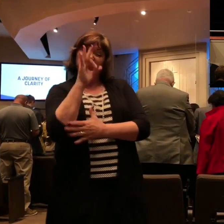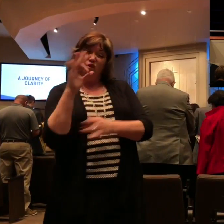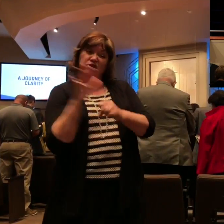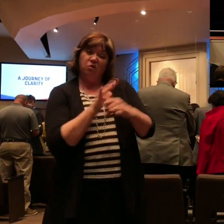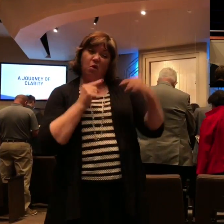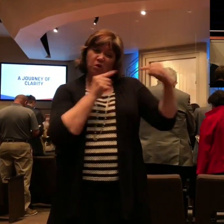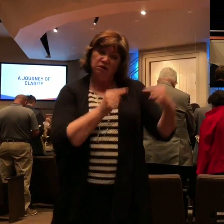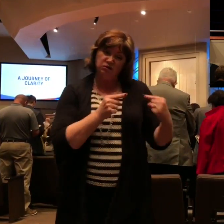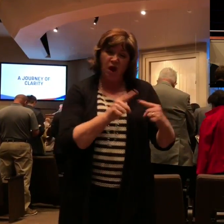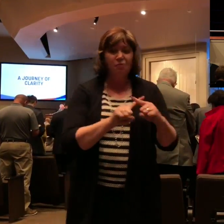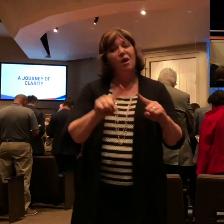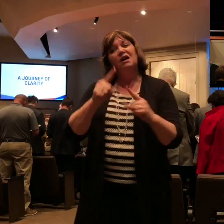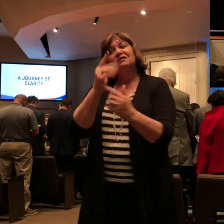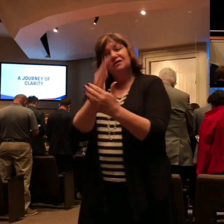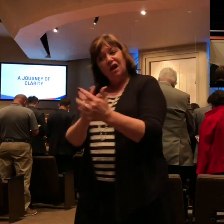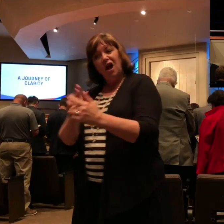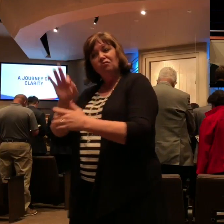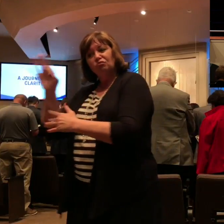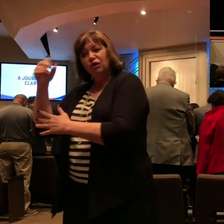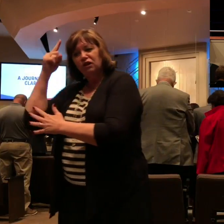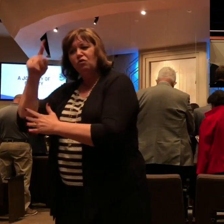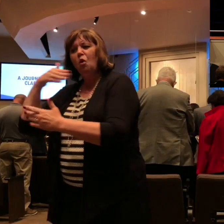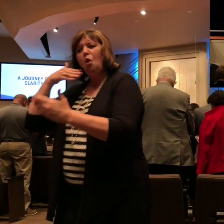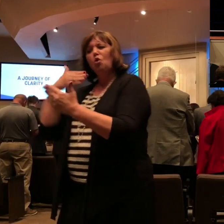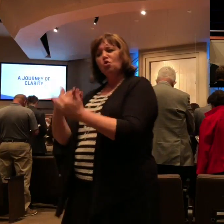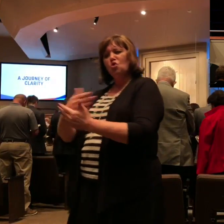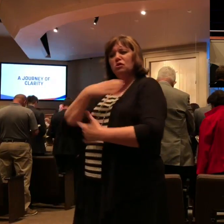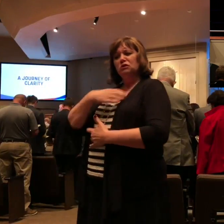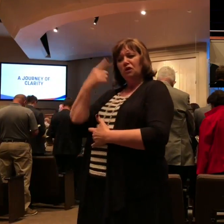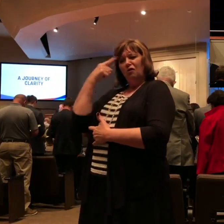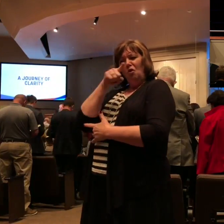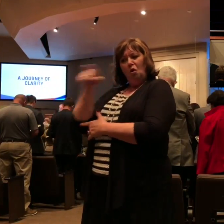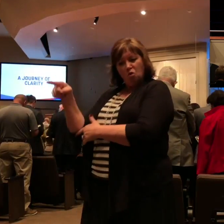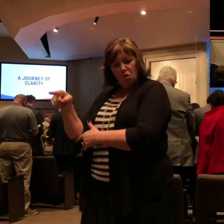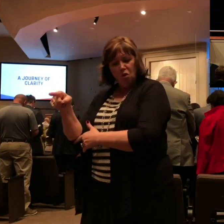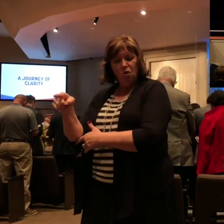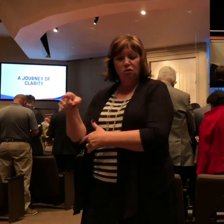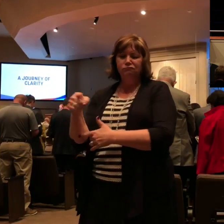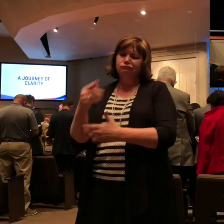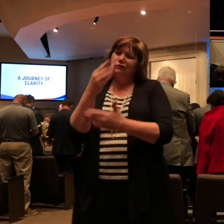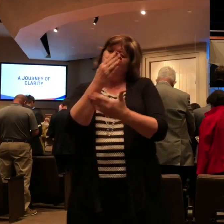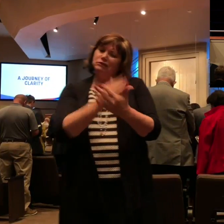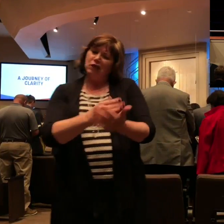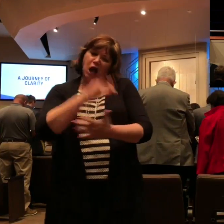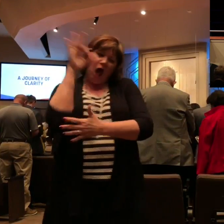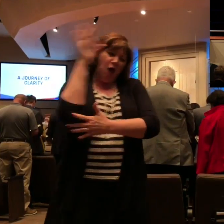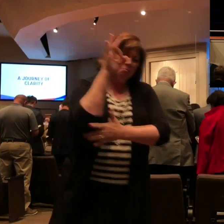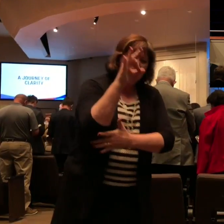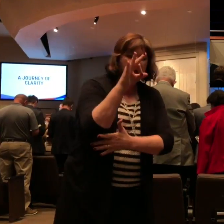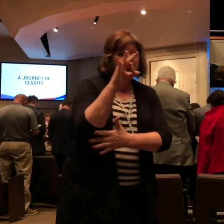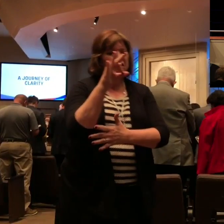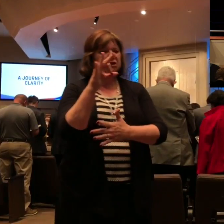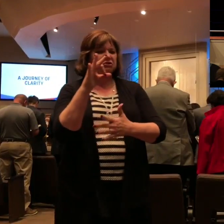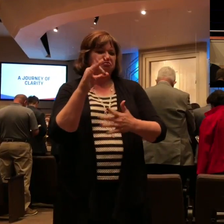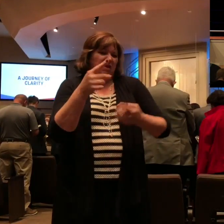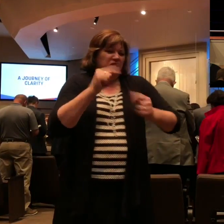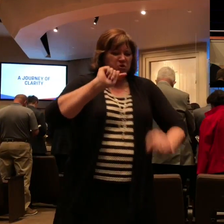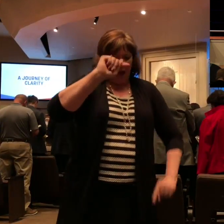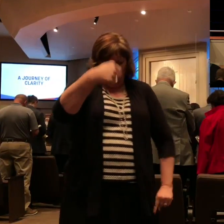goodwill. The one preach Christ of contention, not sincerely, supposing to add affliction to my bonds, but the other